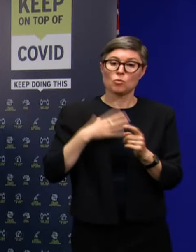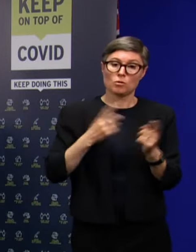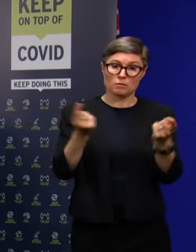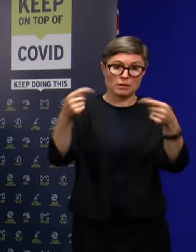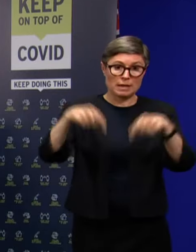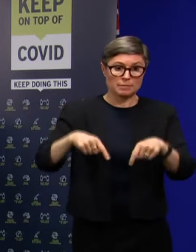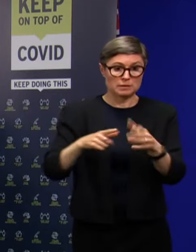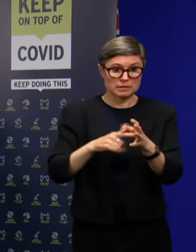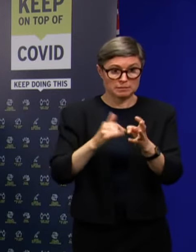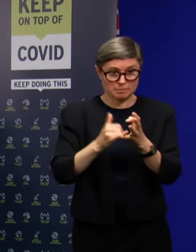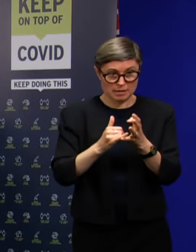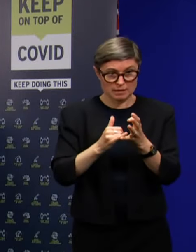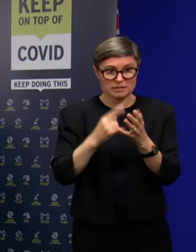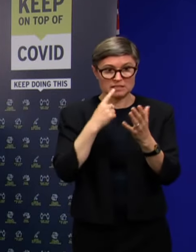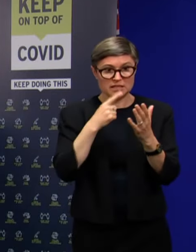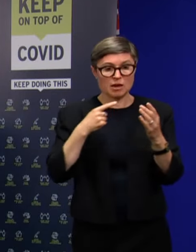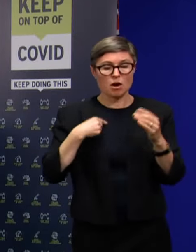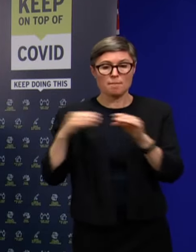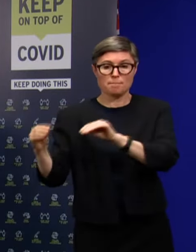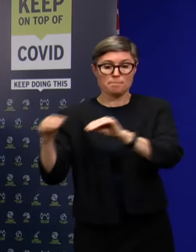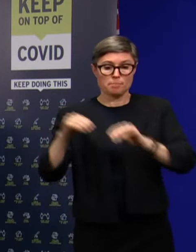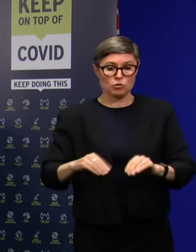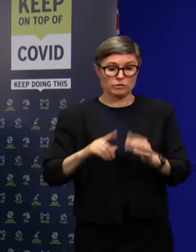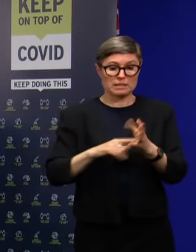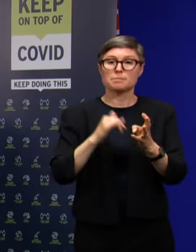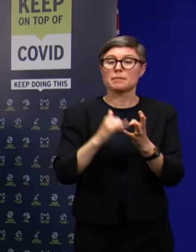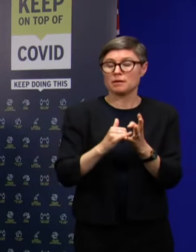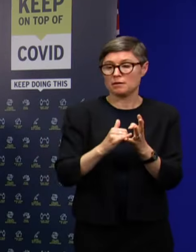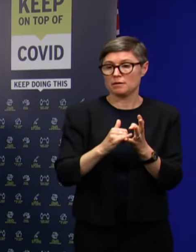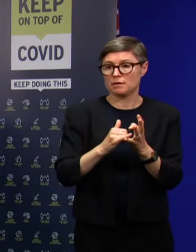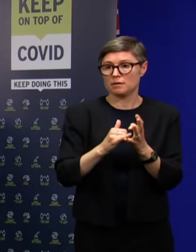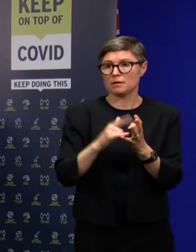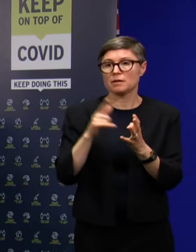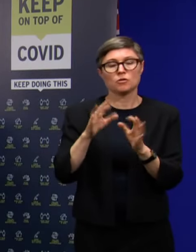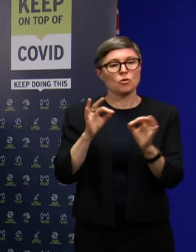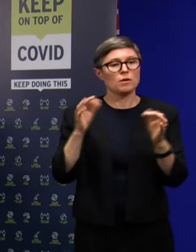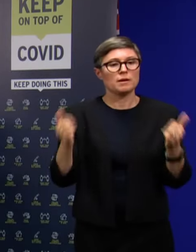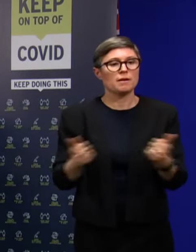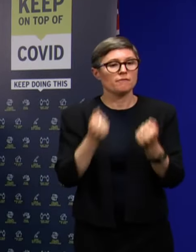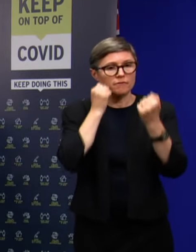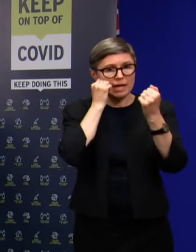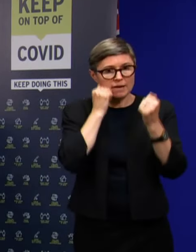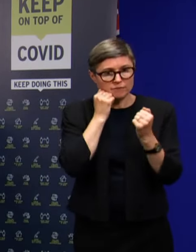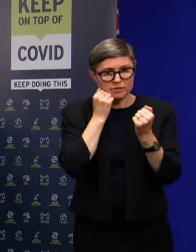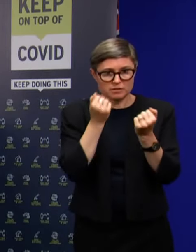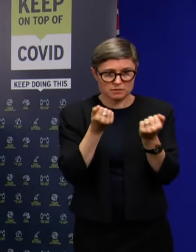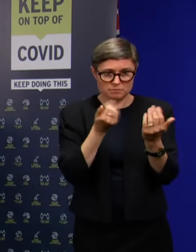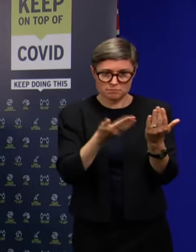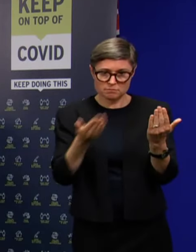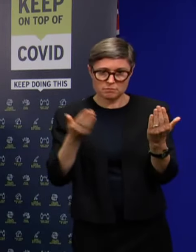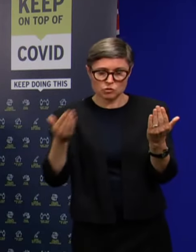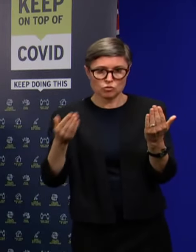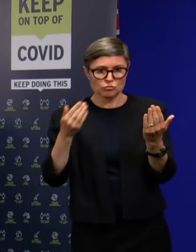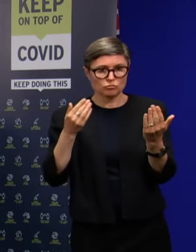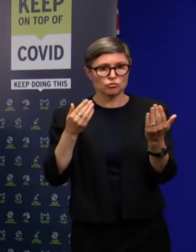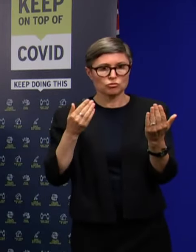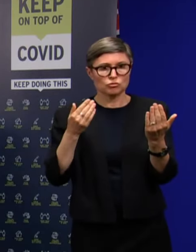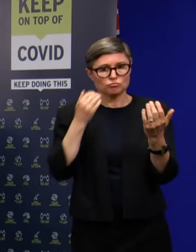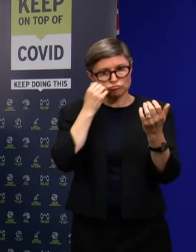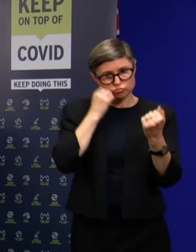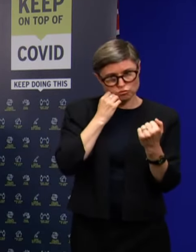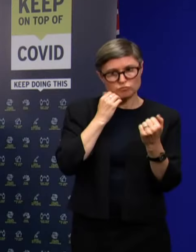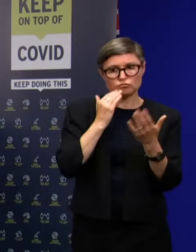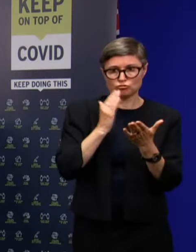Tasmania stating he was relocating. He did not provide sufficient evidence to validate the claim that he was